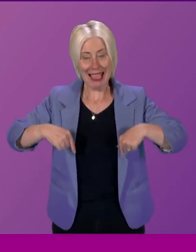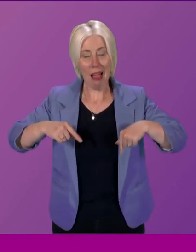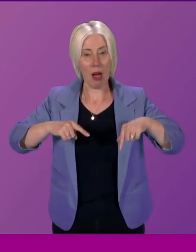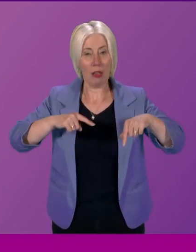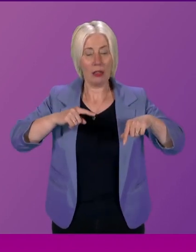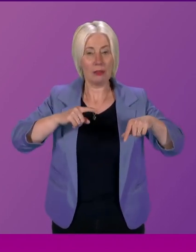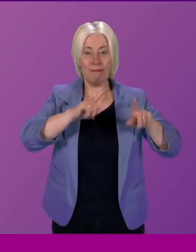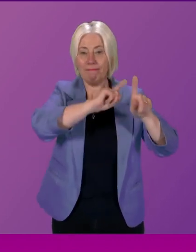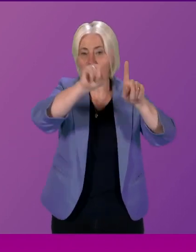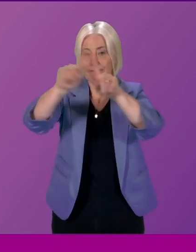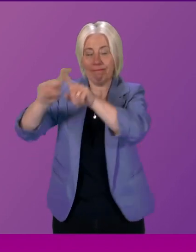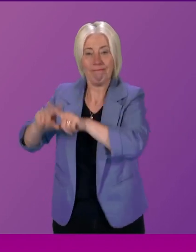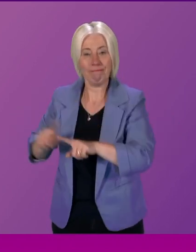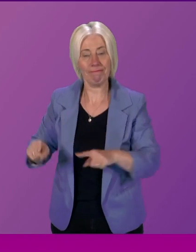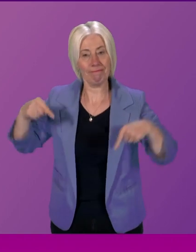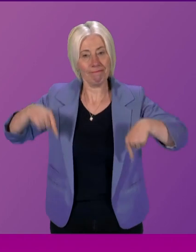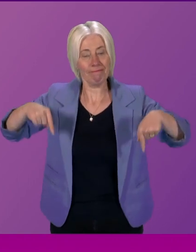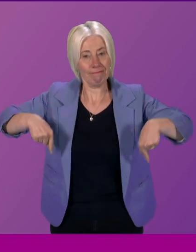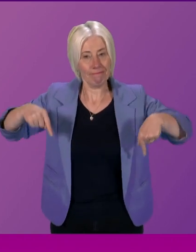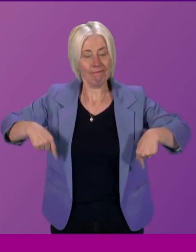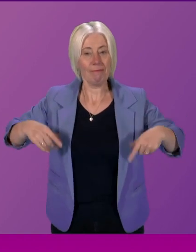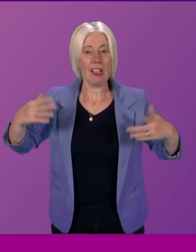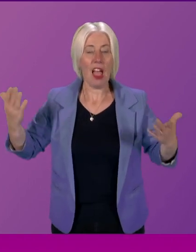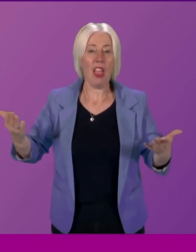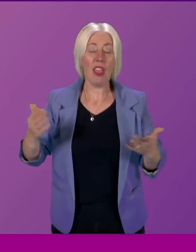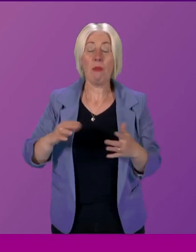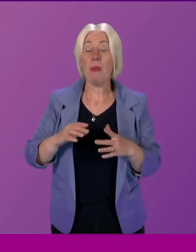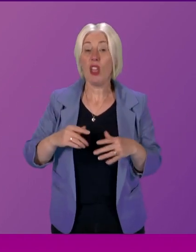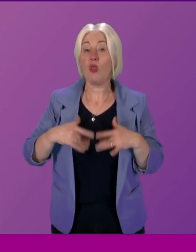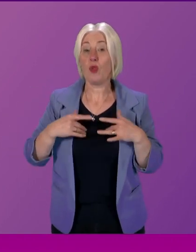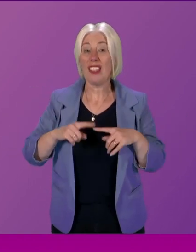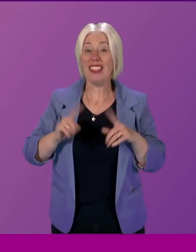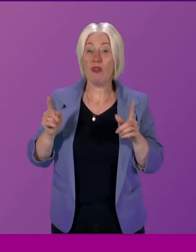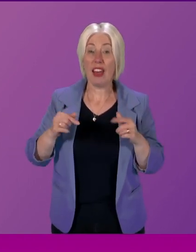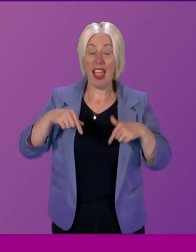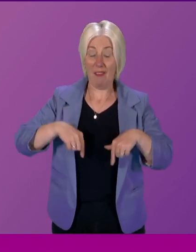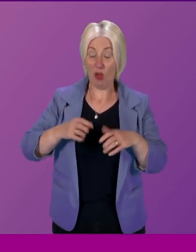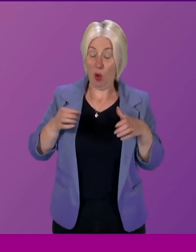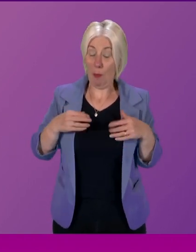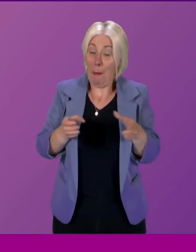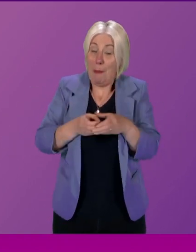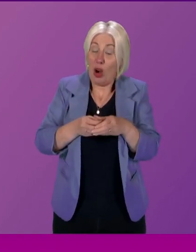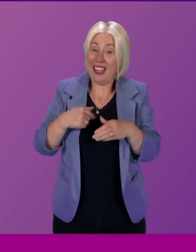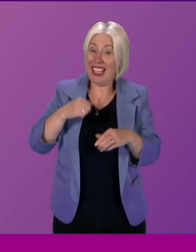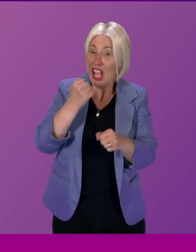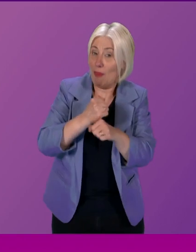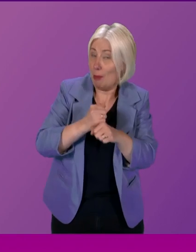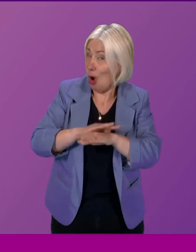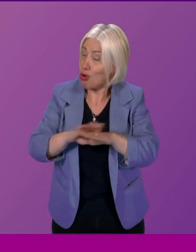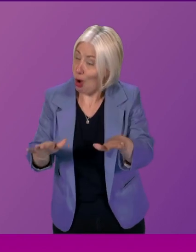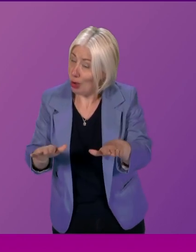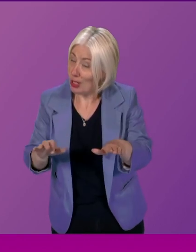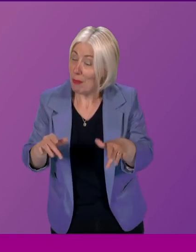I suspect the views may differ from whether you're in government or your party's in government or your party's not in government